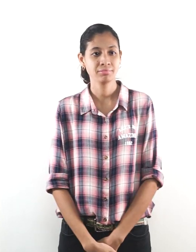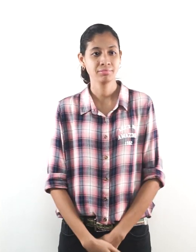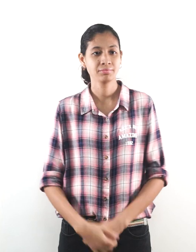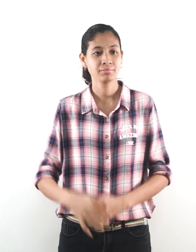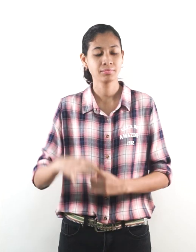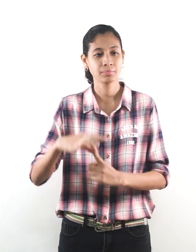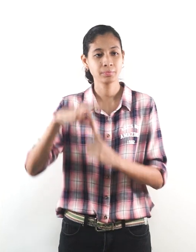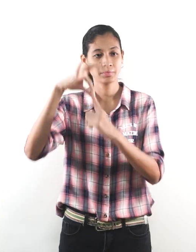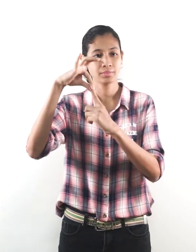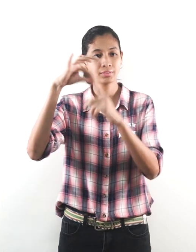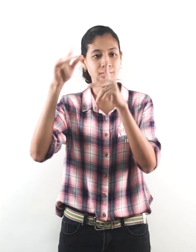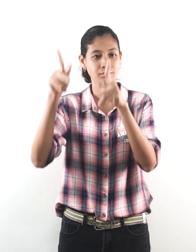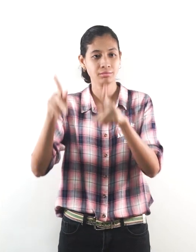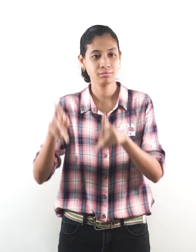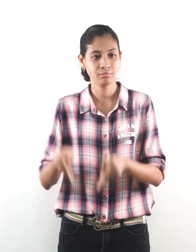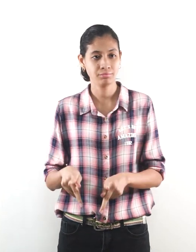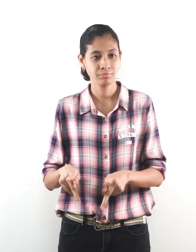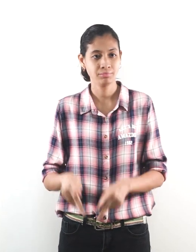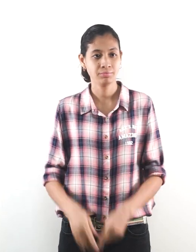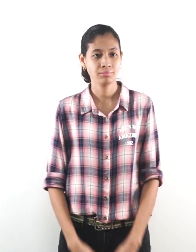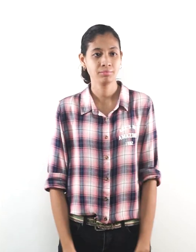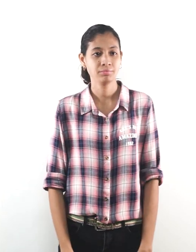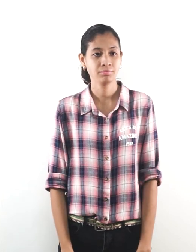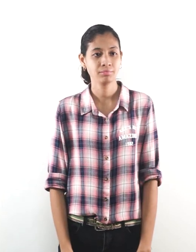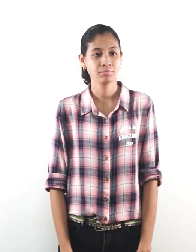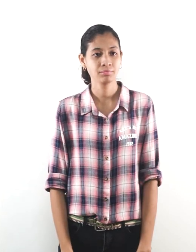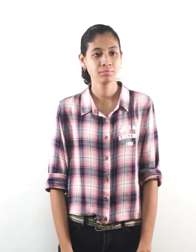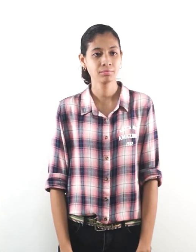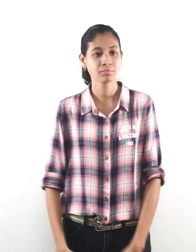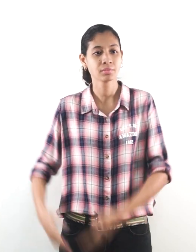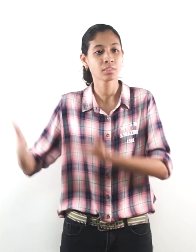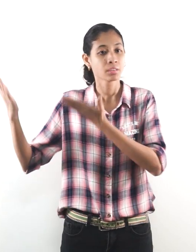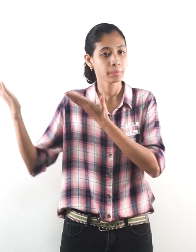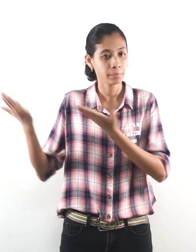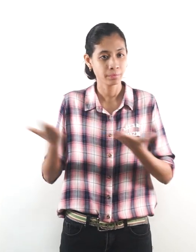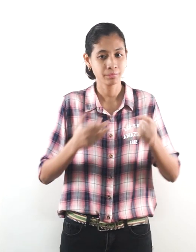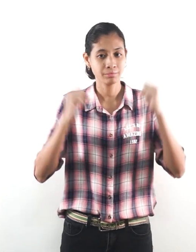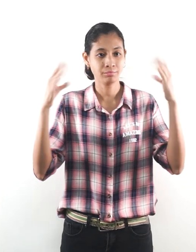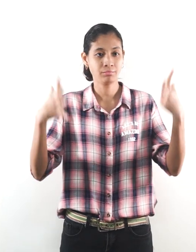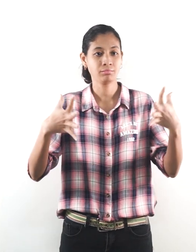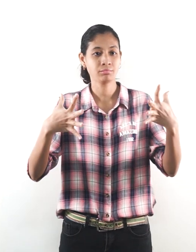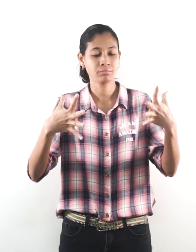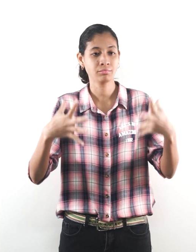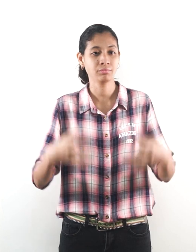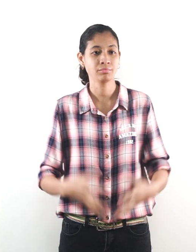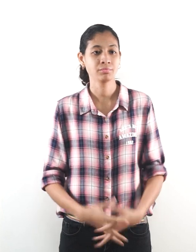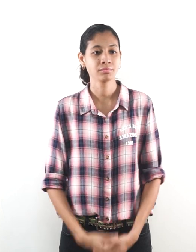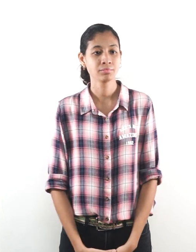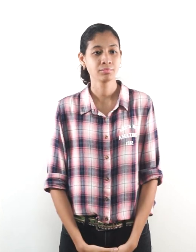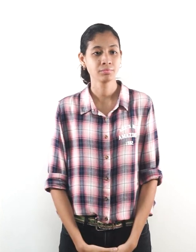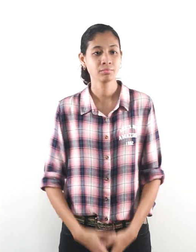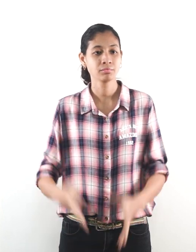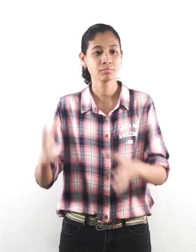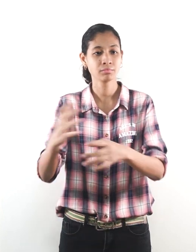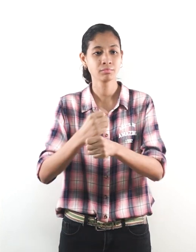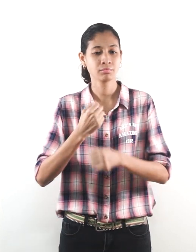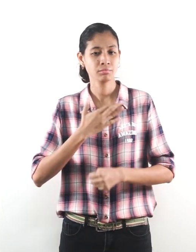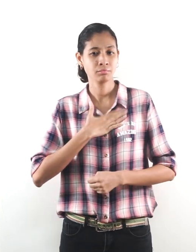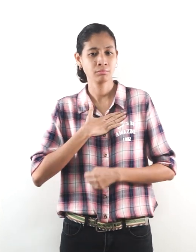Special Person, Bring the Light, Got My Love,